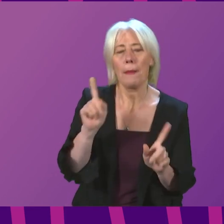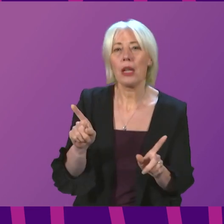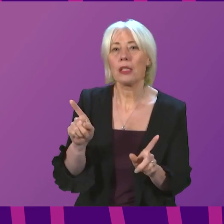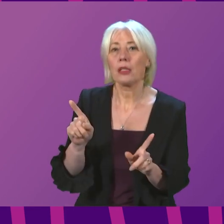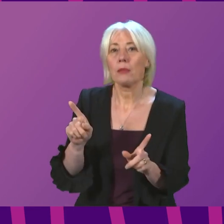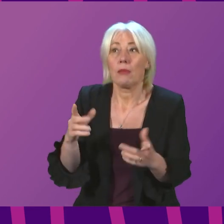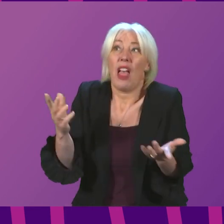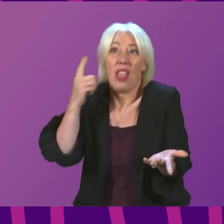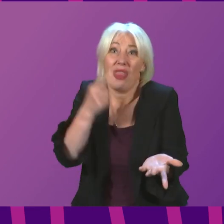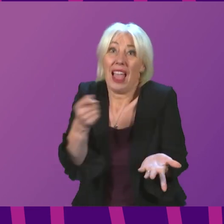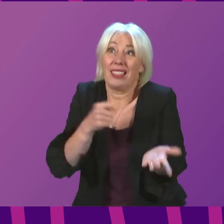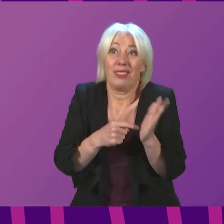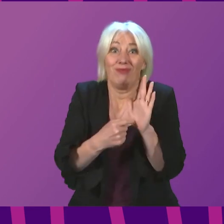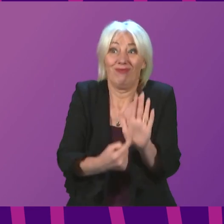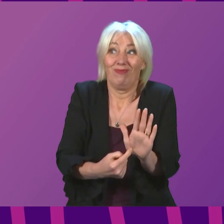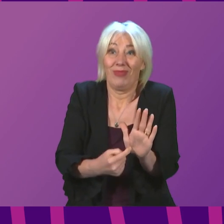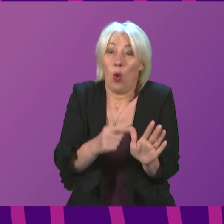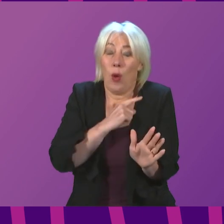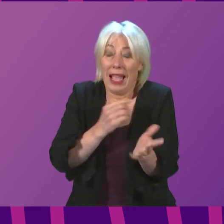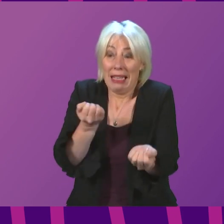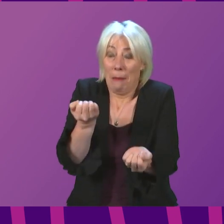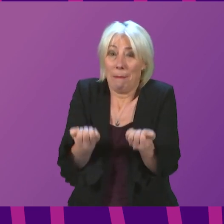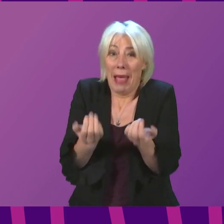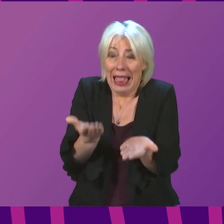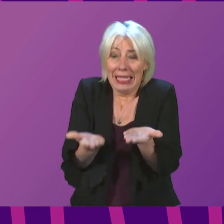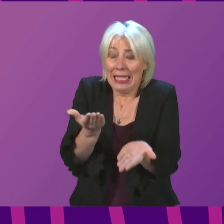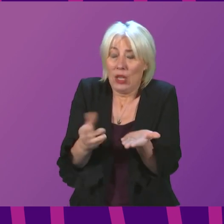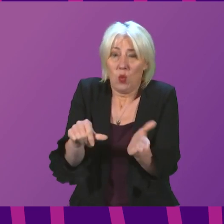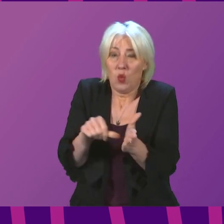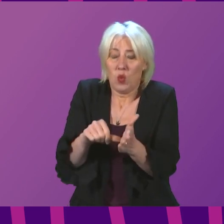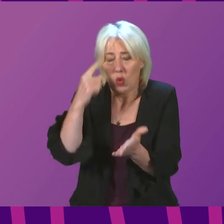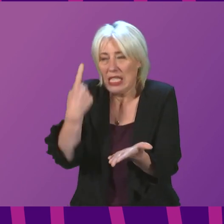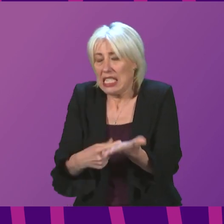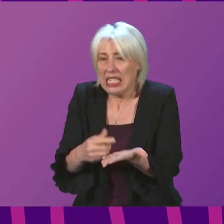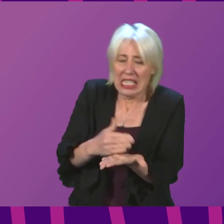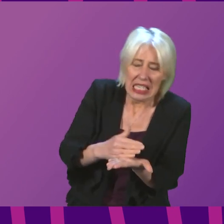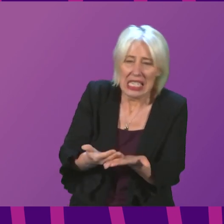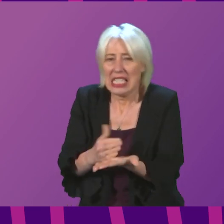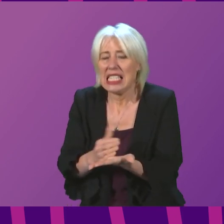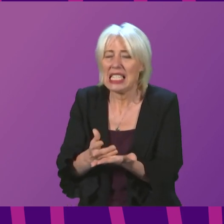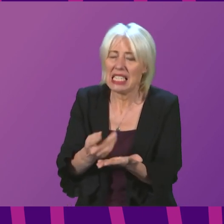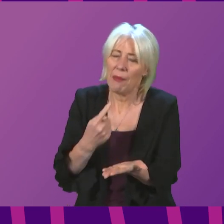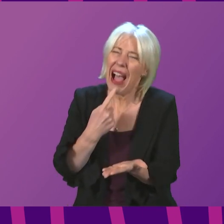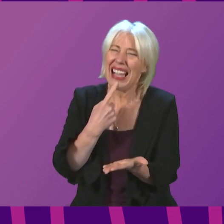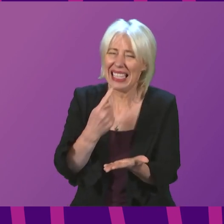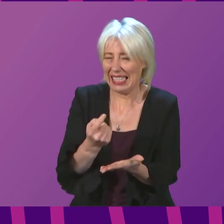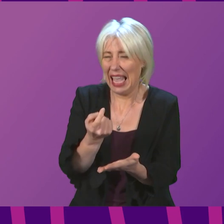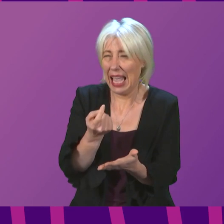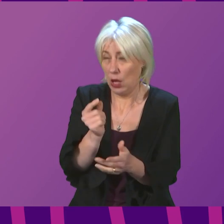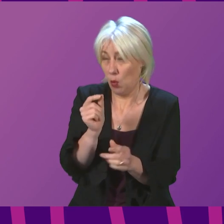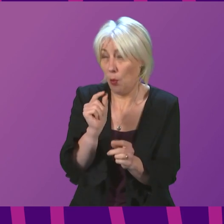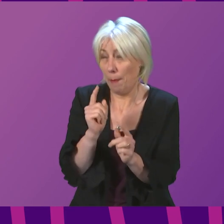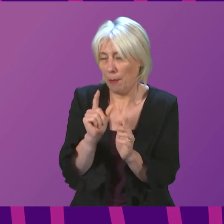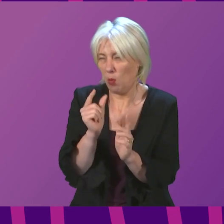I think, illustrates the finely balanced nature of this judgment. I will say a bit more about that in a moment.